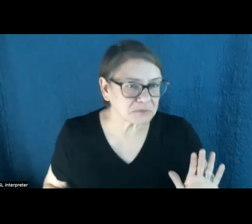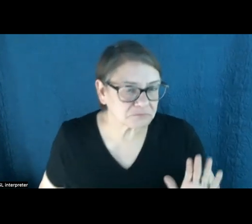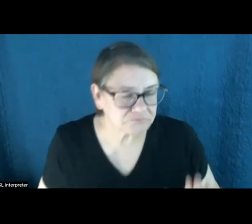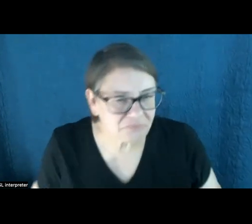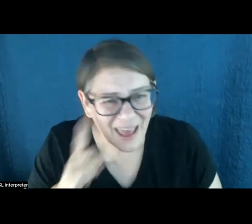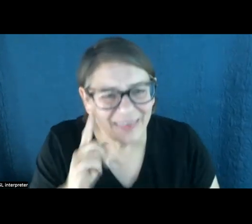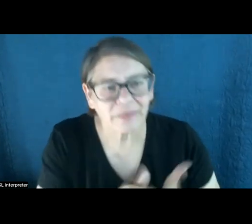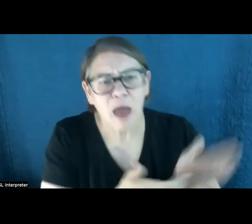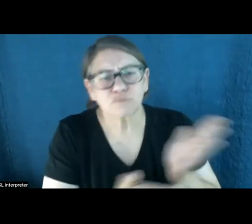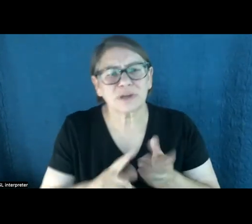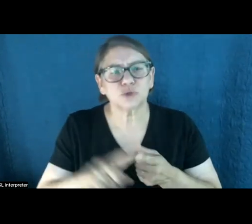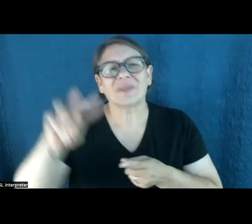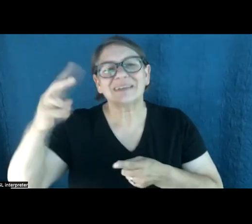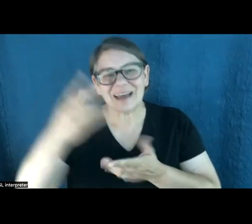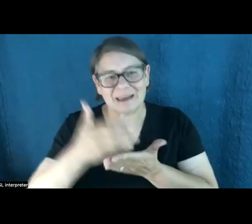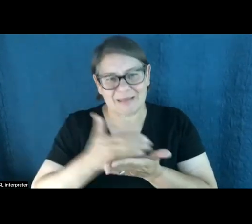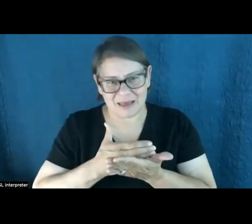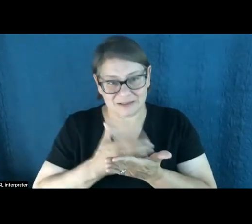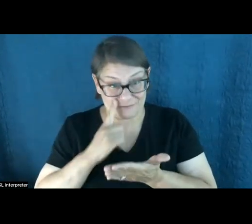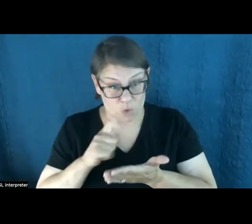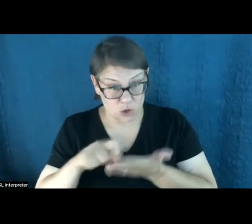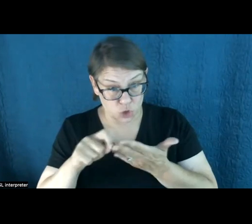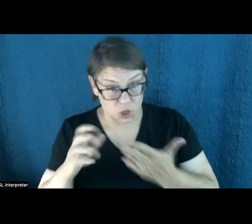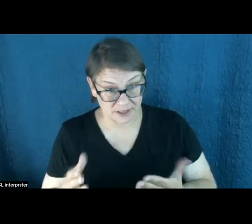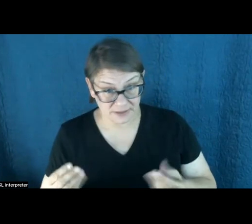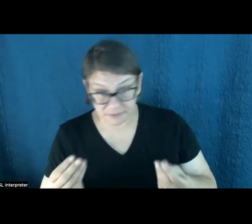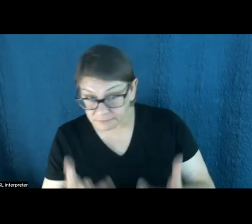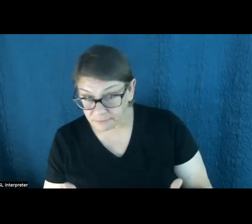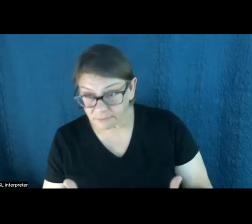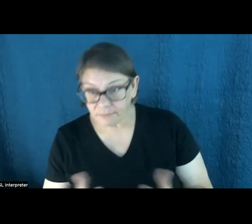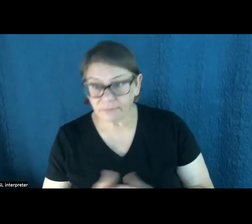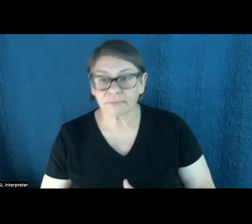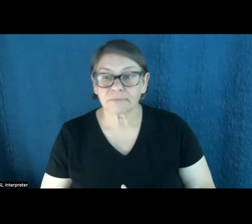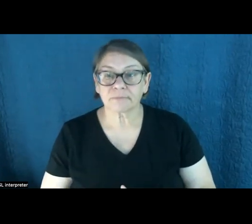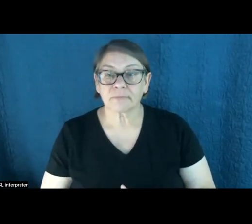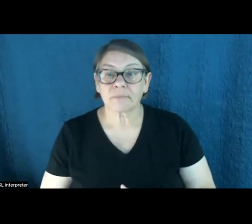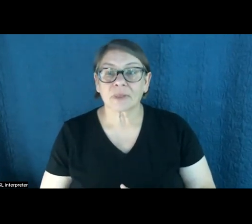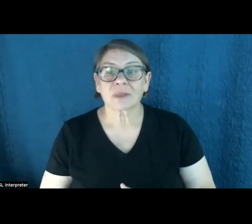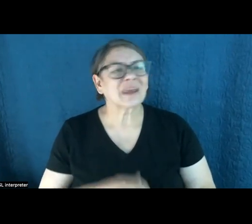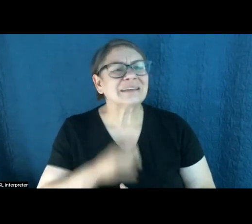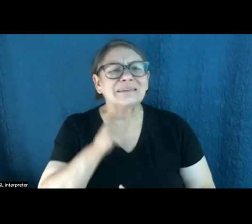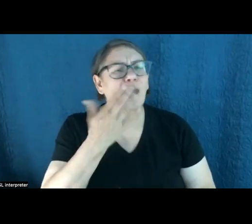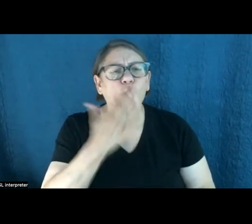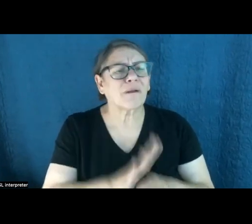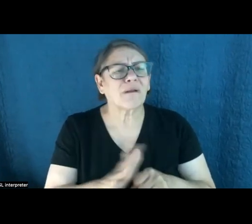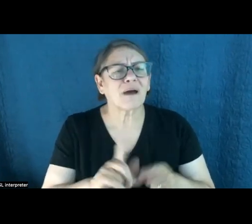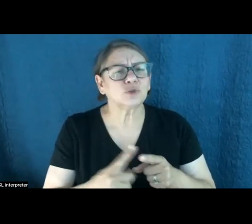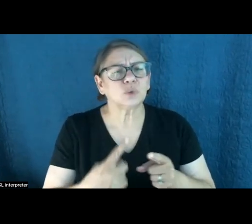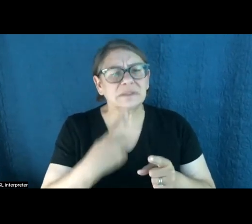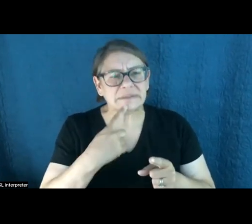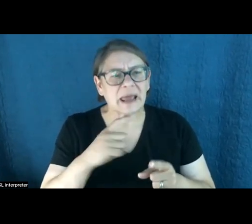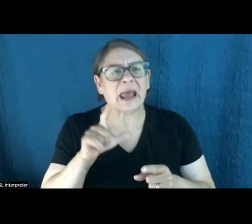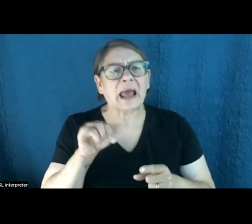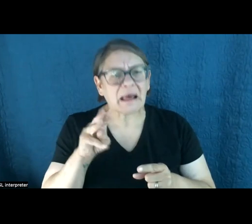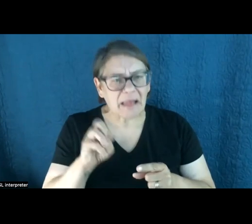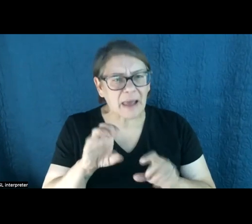think that brings me to the second lesson I've got for journalists, which is that it's, it's not, which follows on the first one, which is that it's not good enough to just say that climate change